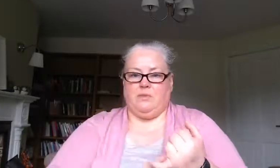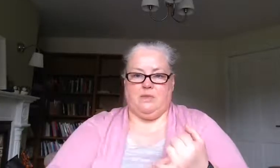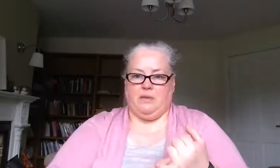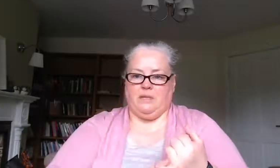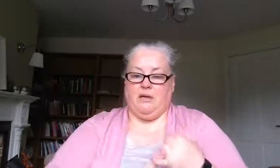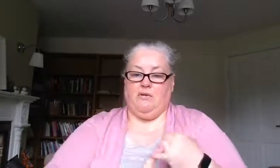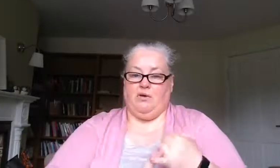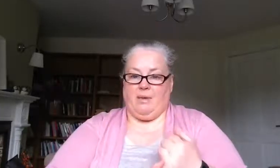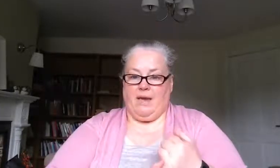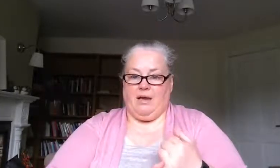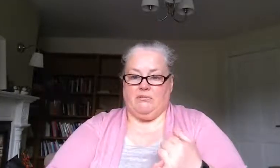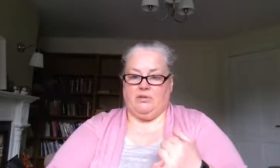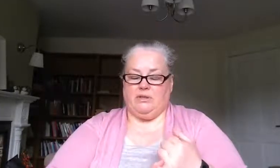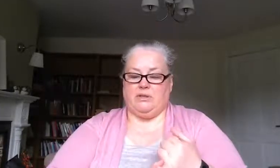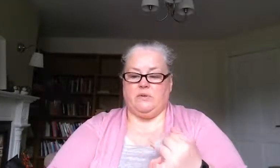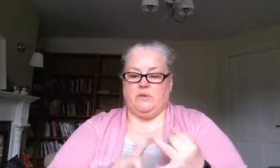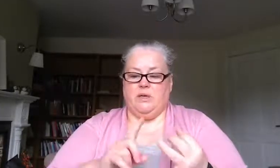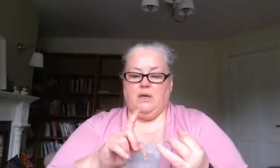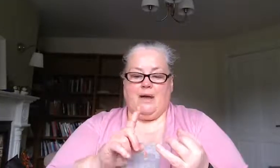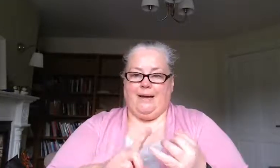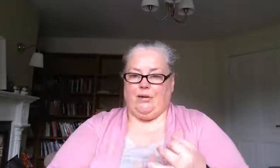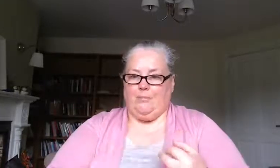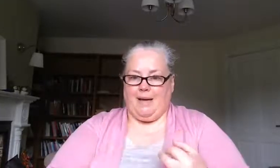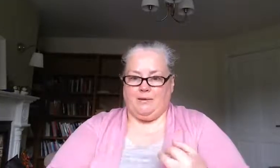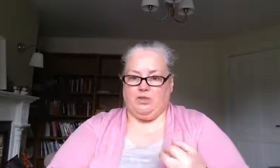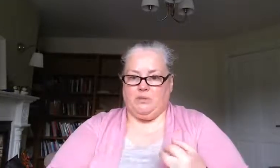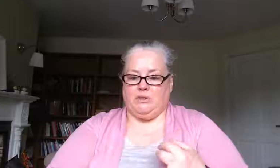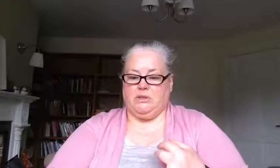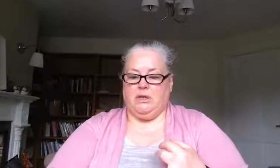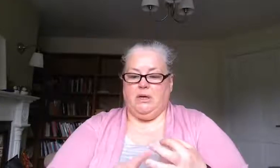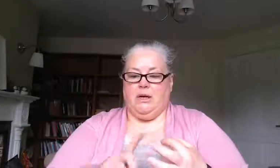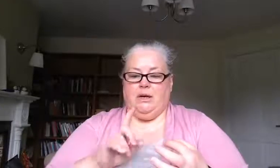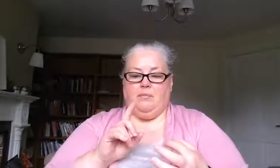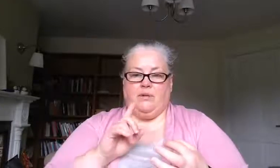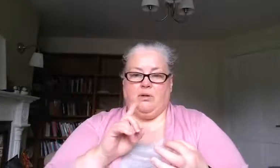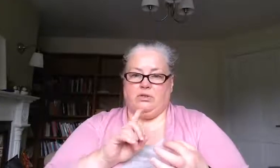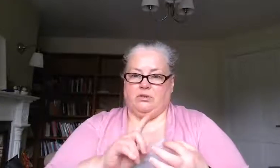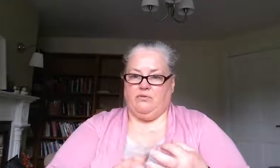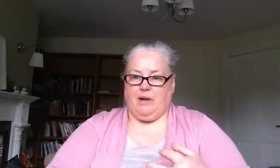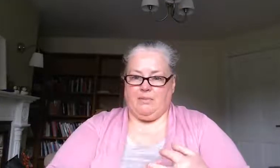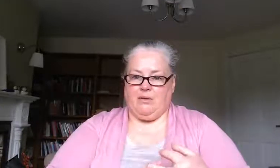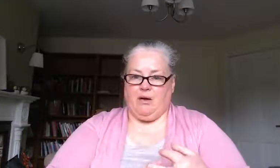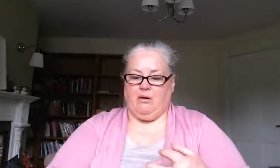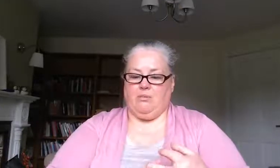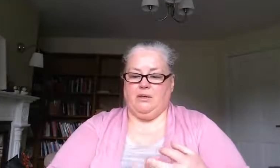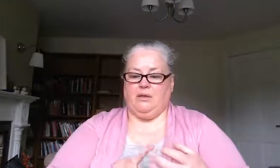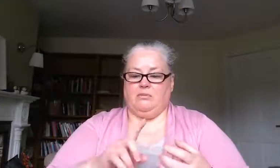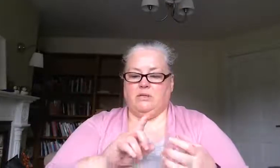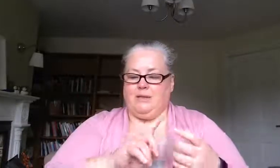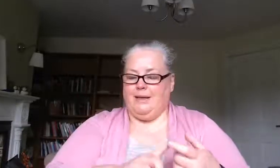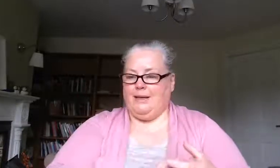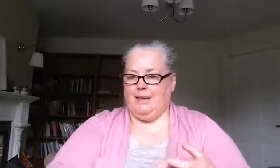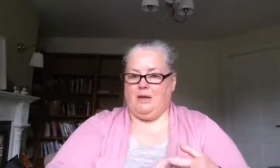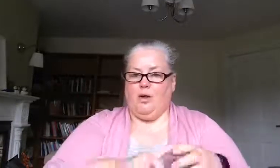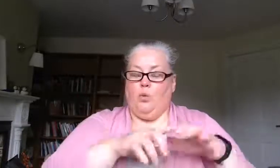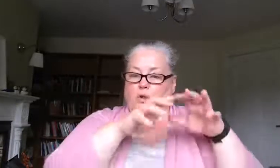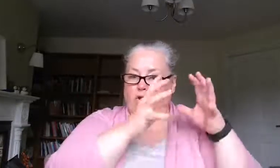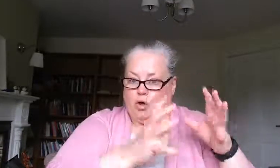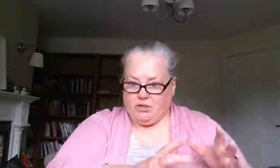cbt for behavioral issues anger management um they're going to do family therapy they're going to link in with other